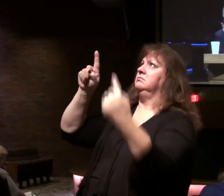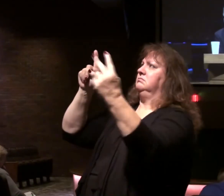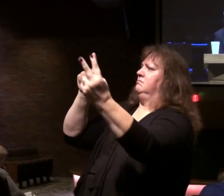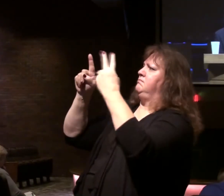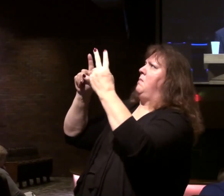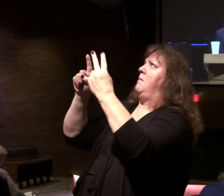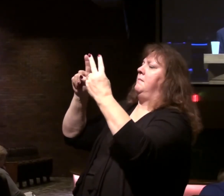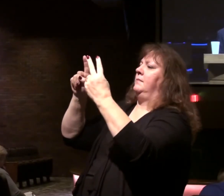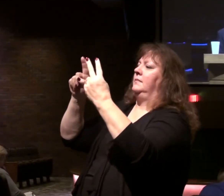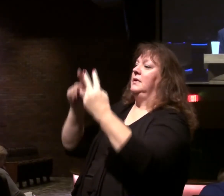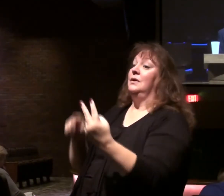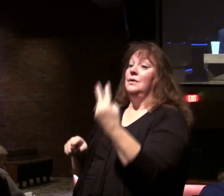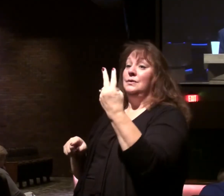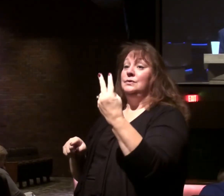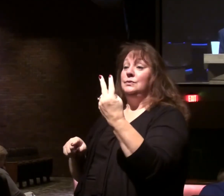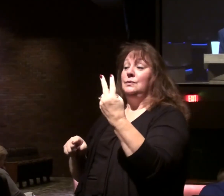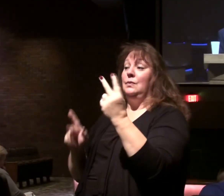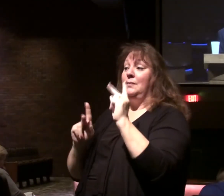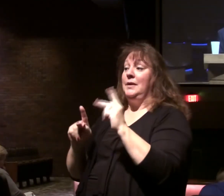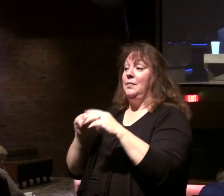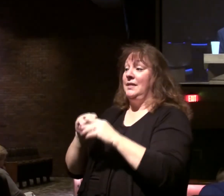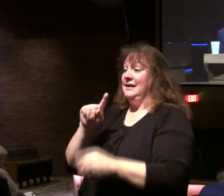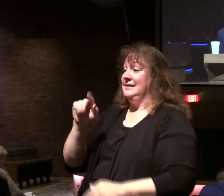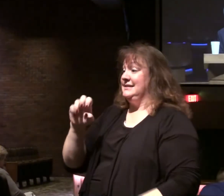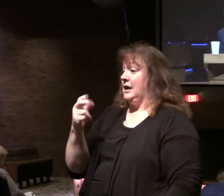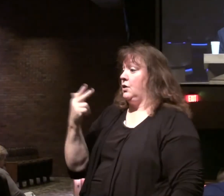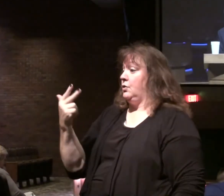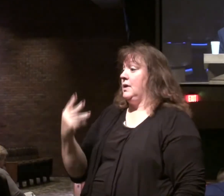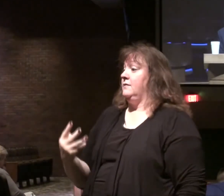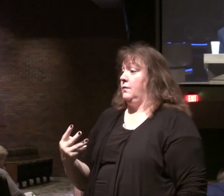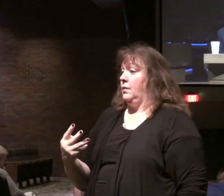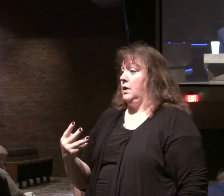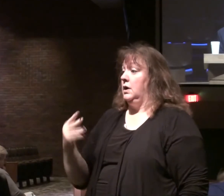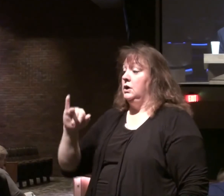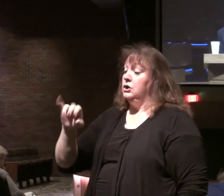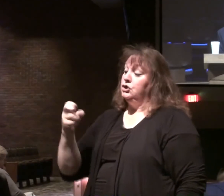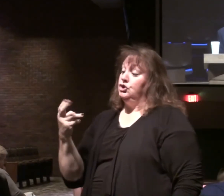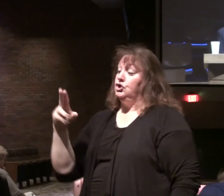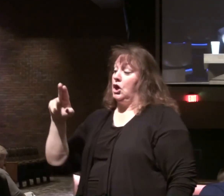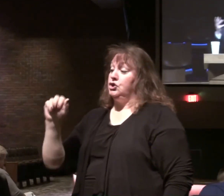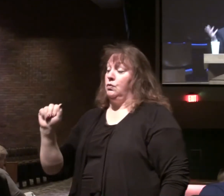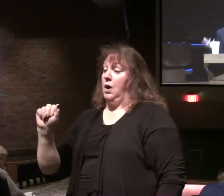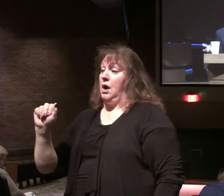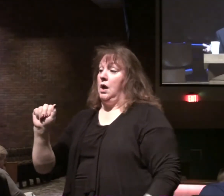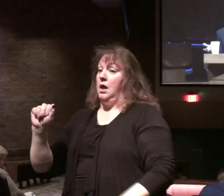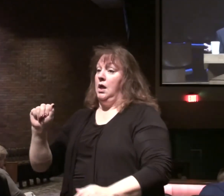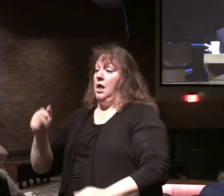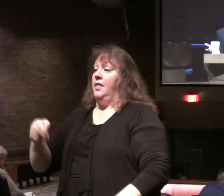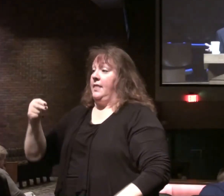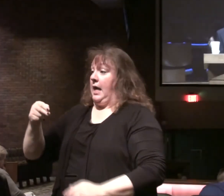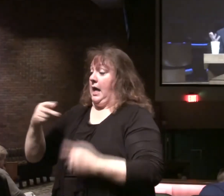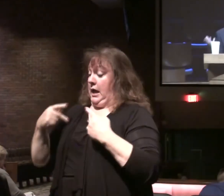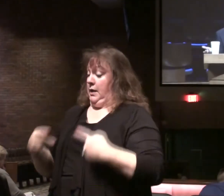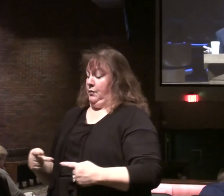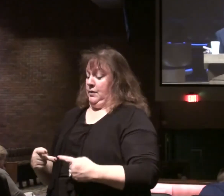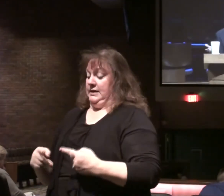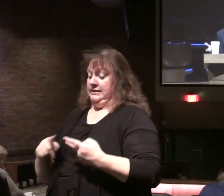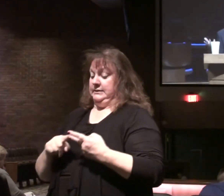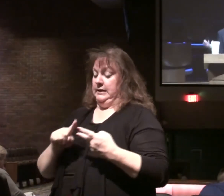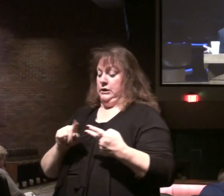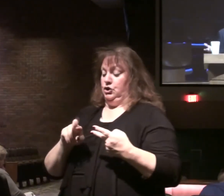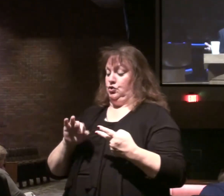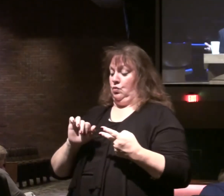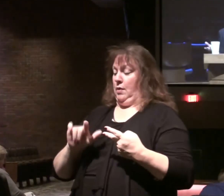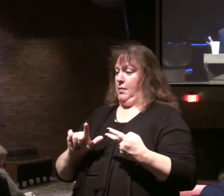There's two key figures in chapters 3 and 4. Joshua the high priest. And Therubbabel the king. Not the king.